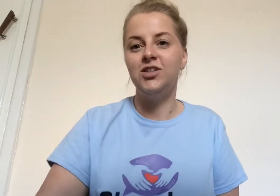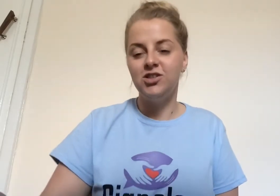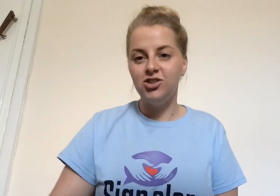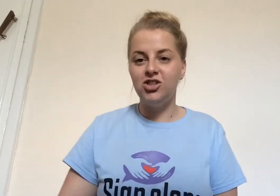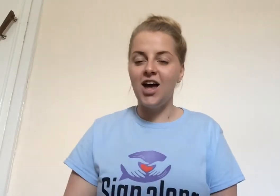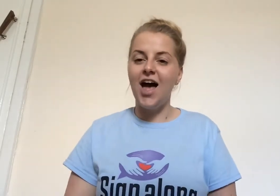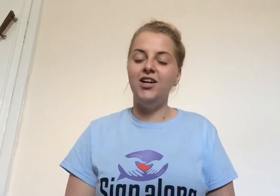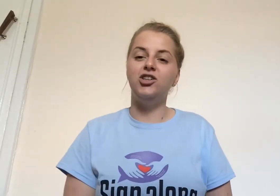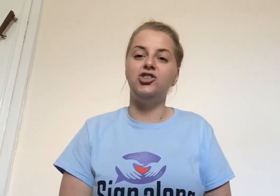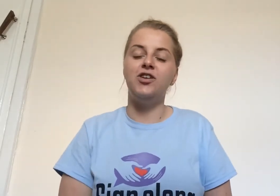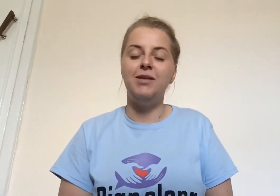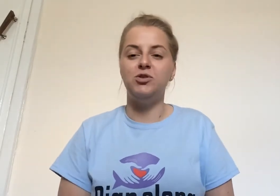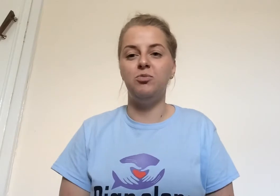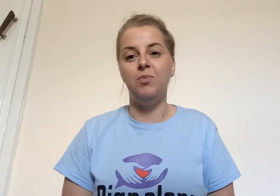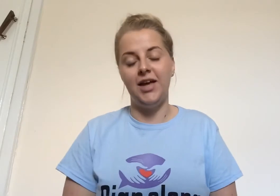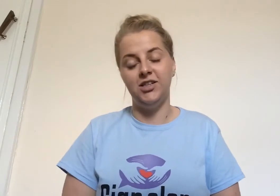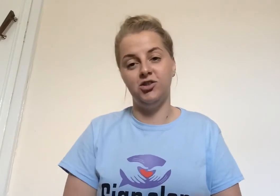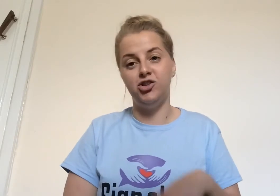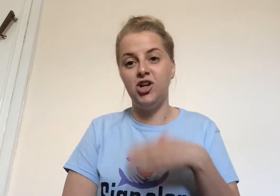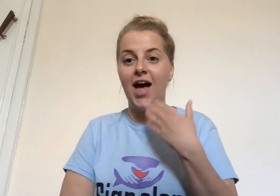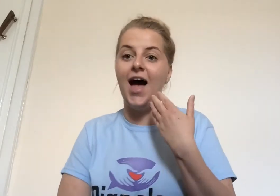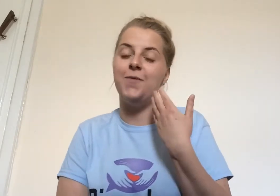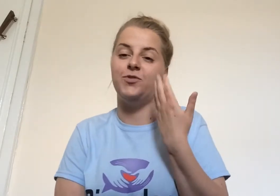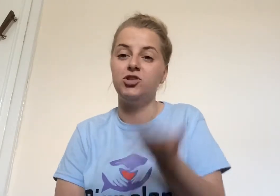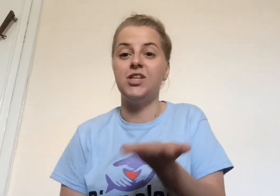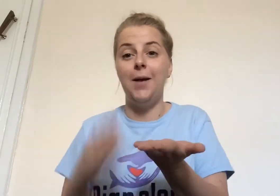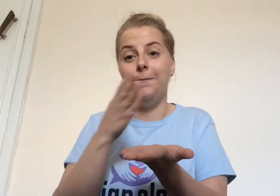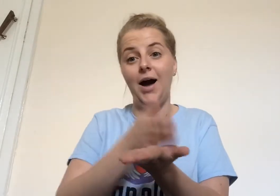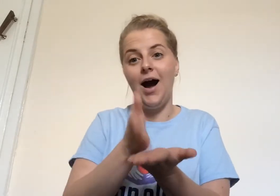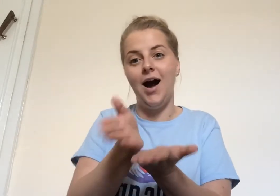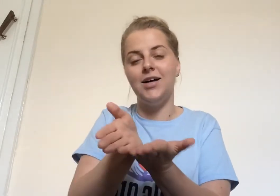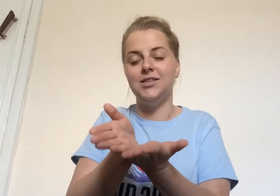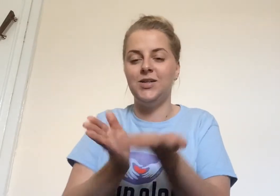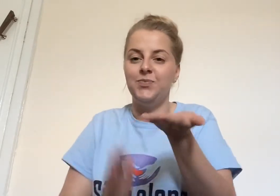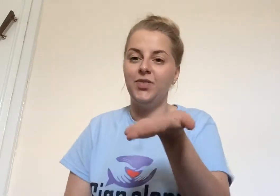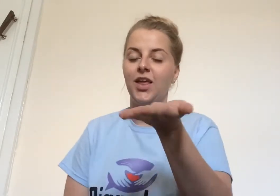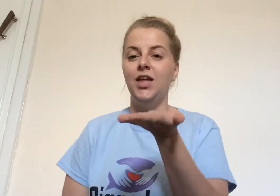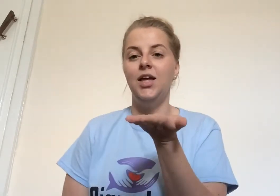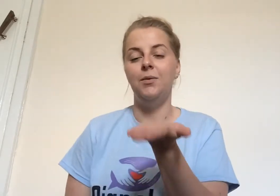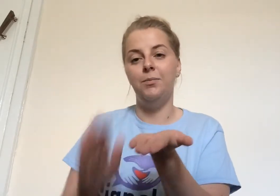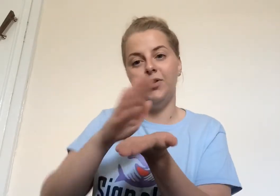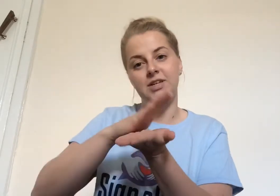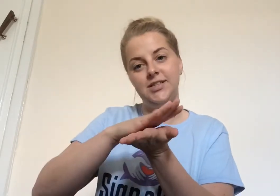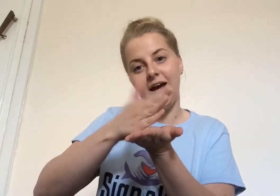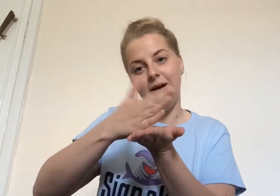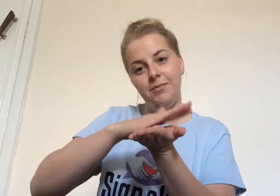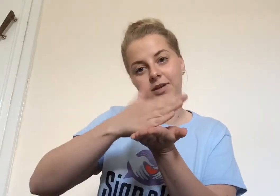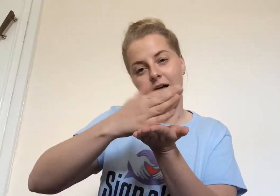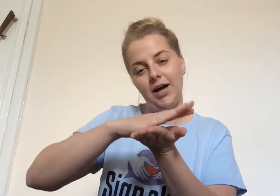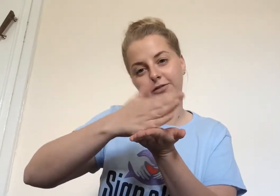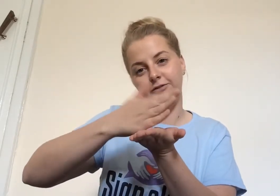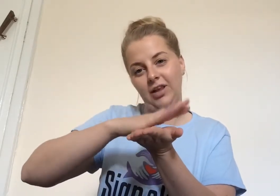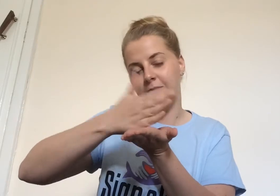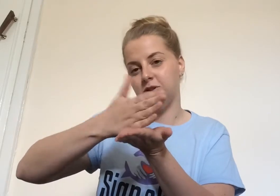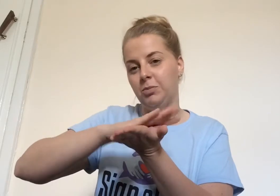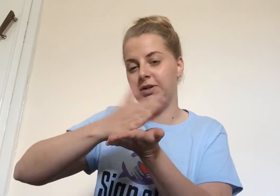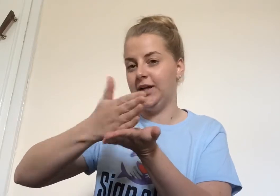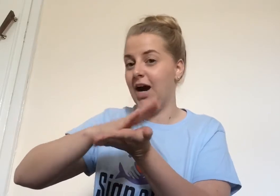Share your dreams with me. share, just like part. But this time, your hand flaps up and down.